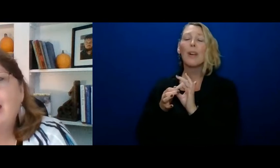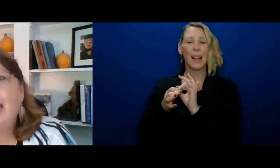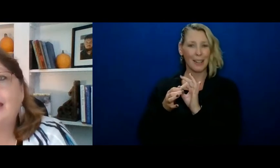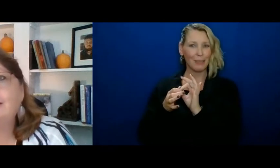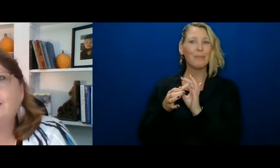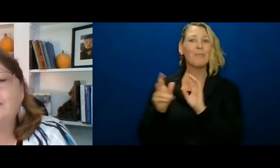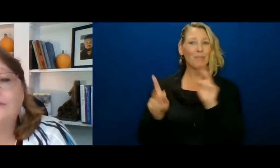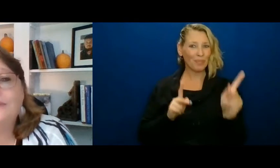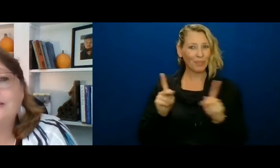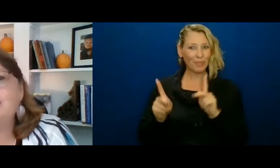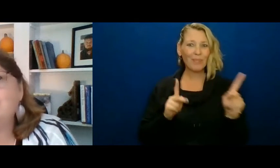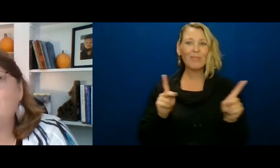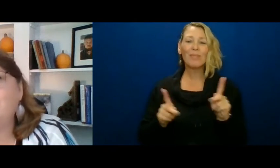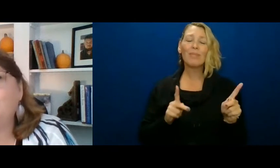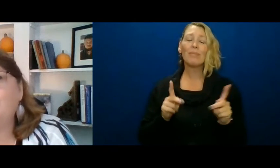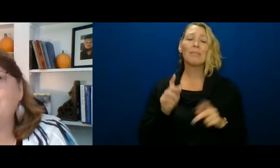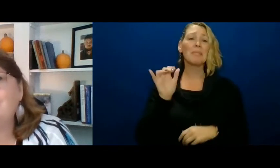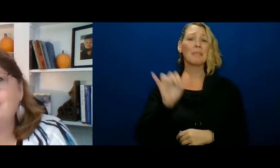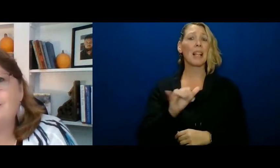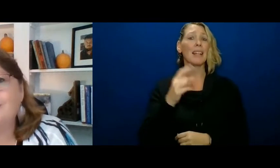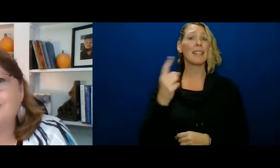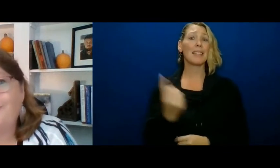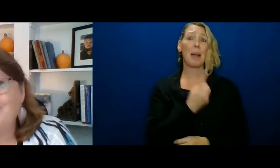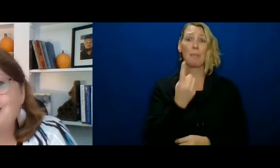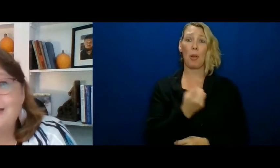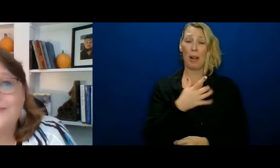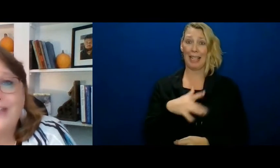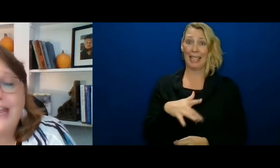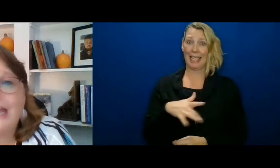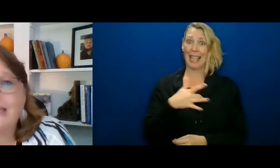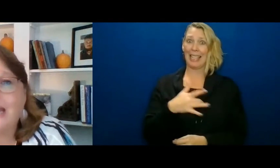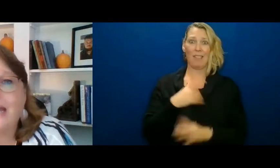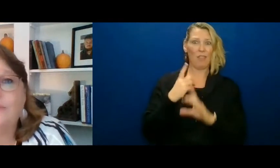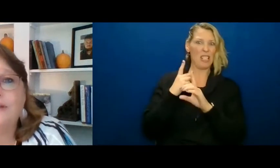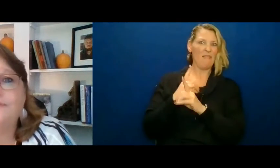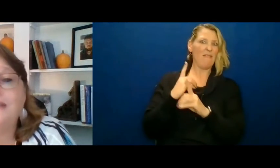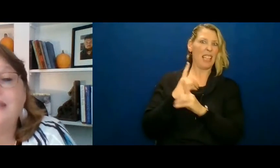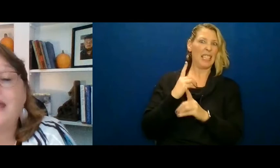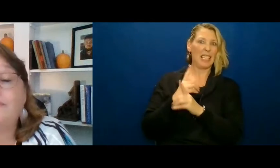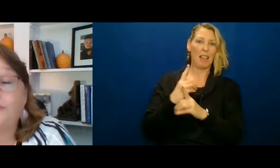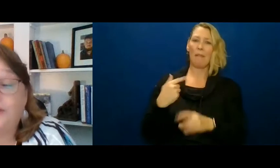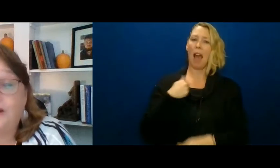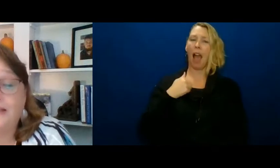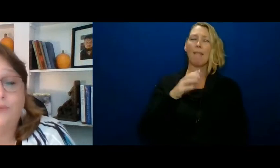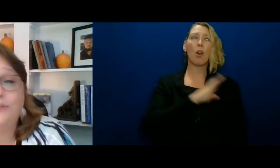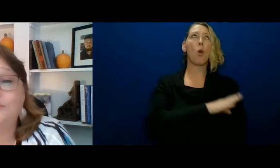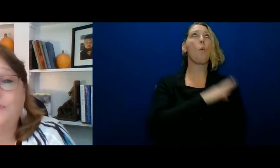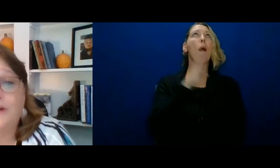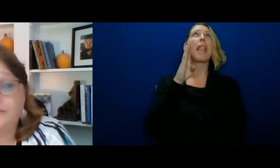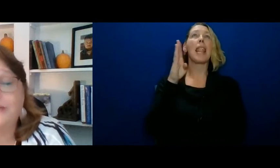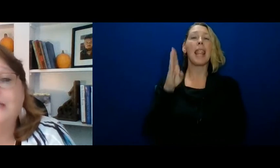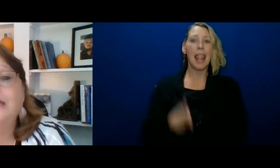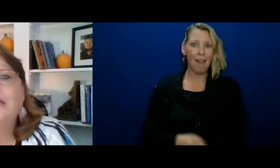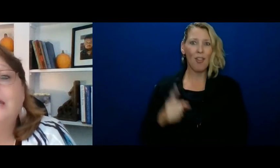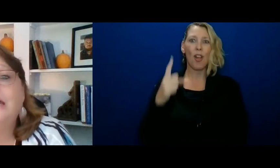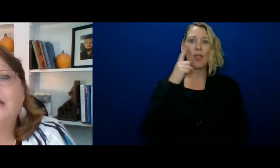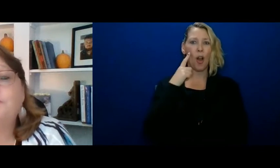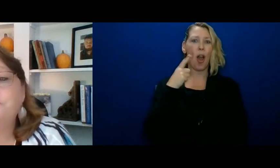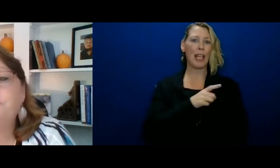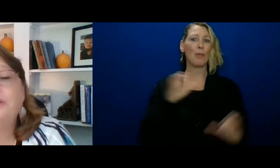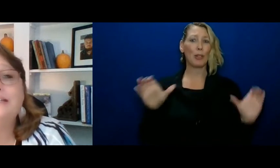And, you know, this is somebody who was sensory defensive and I would have never thought he would do pottery,